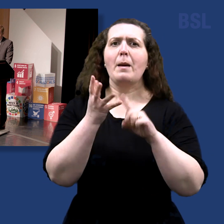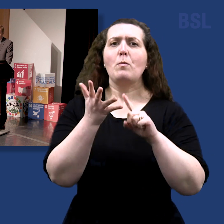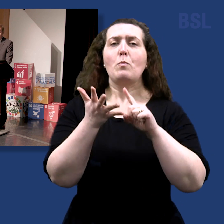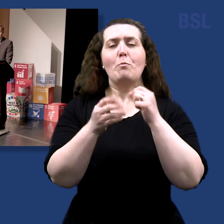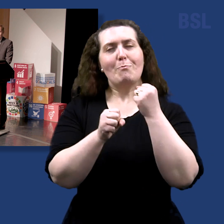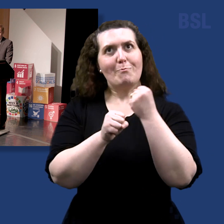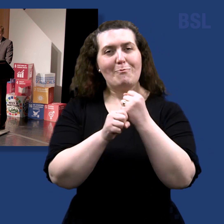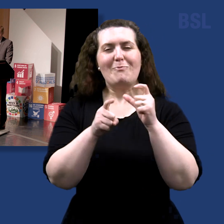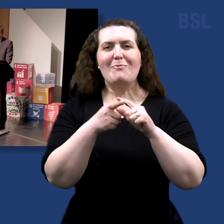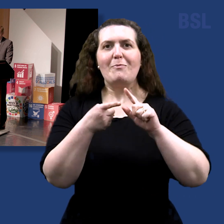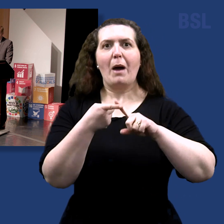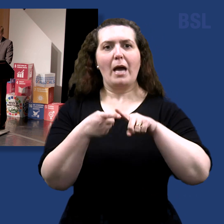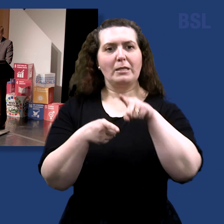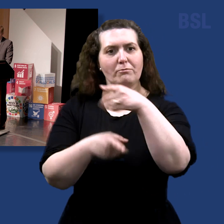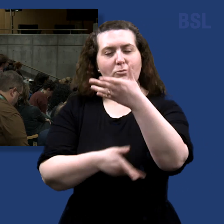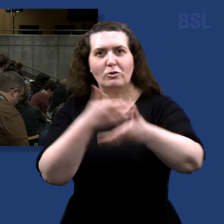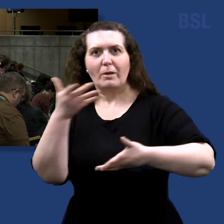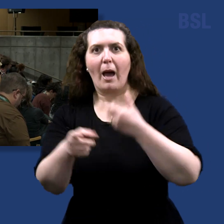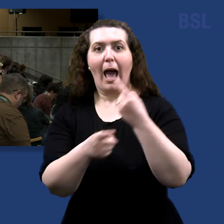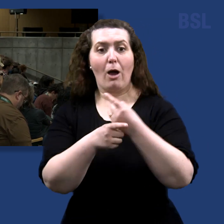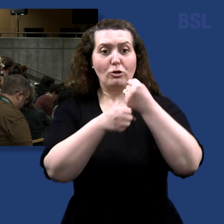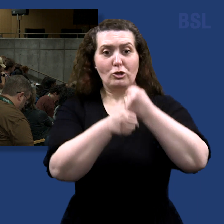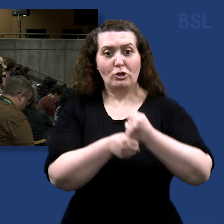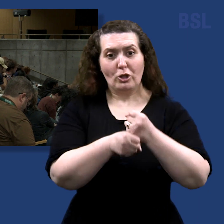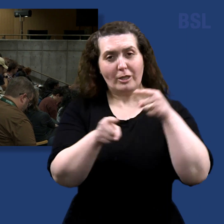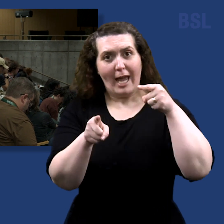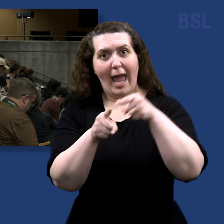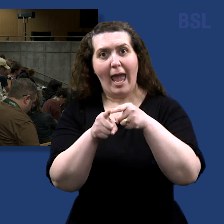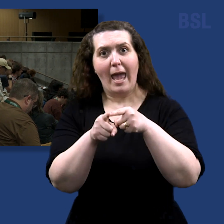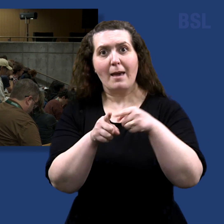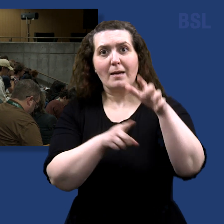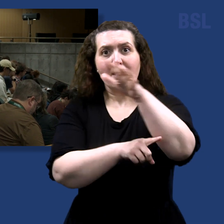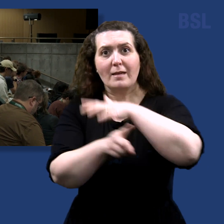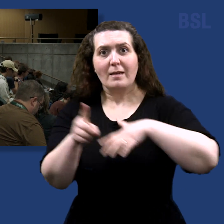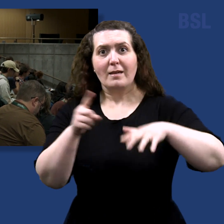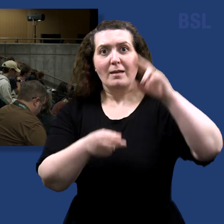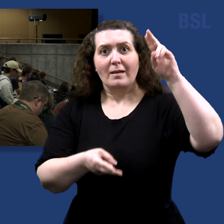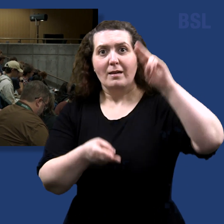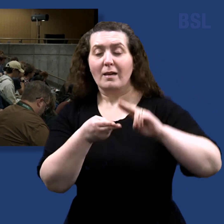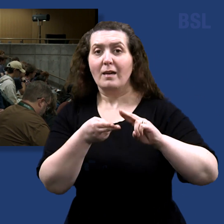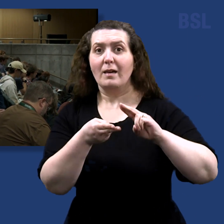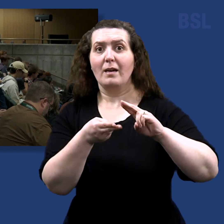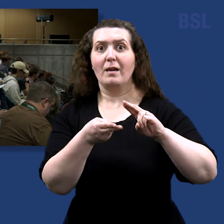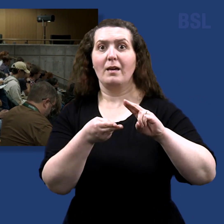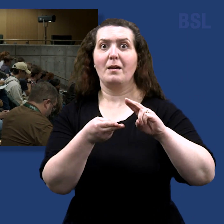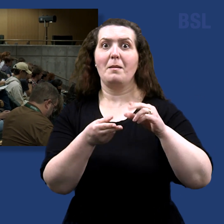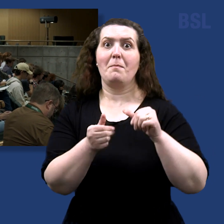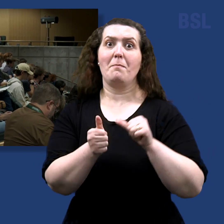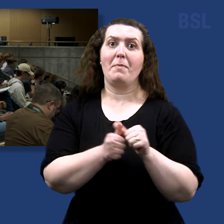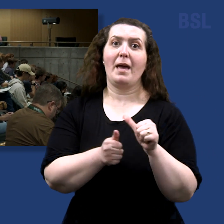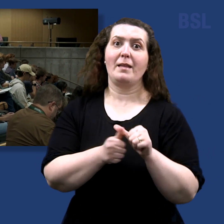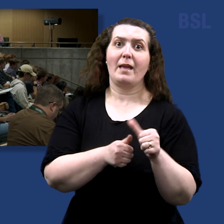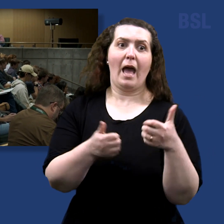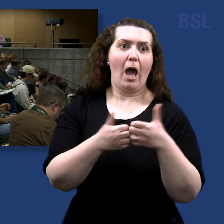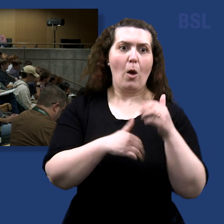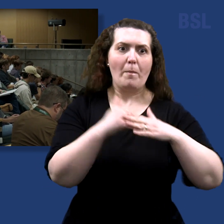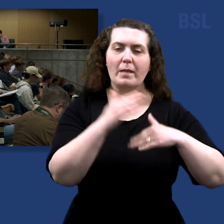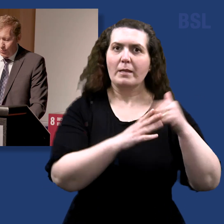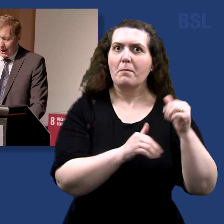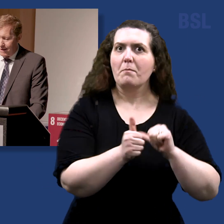ways the church is reducing its environmental footprint, including water and energy management and sustainable building practices. We have